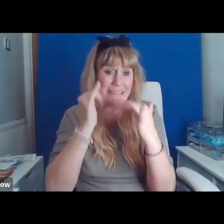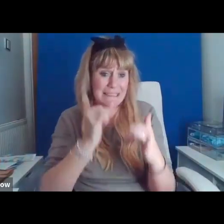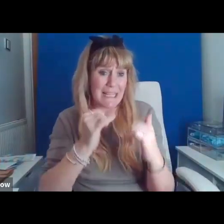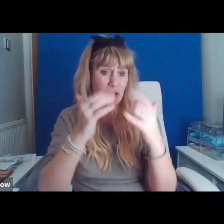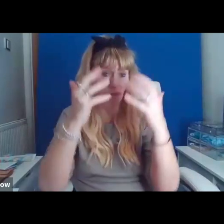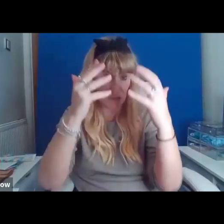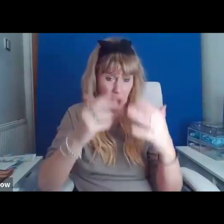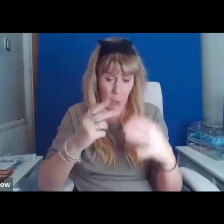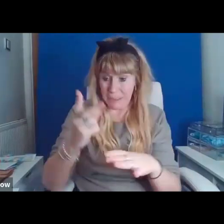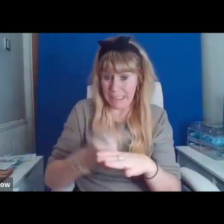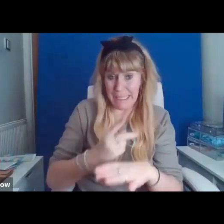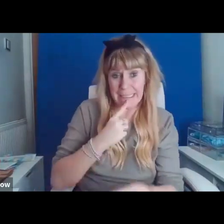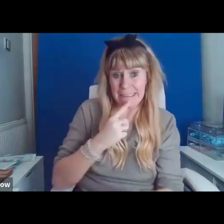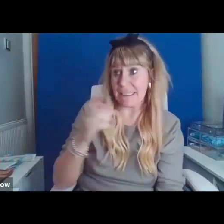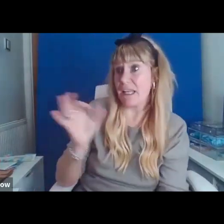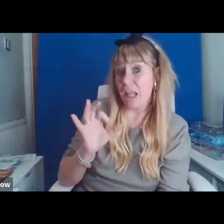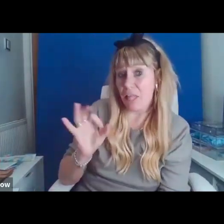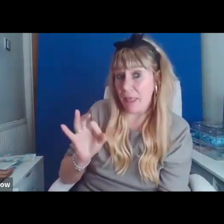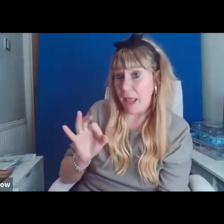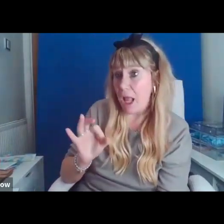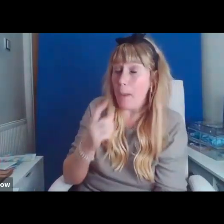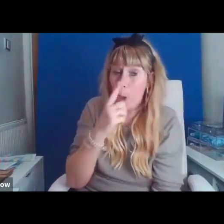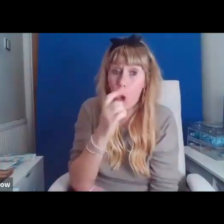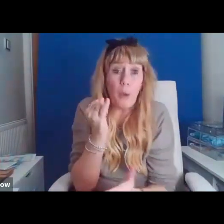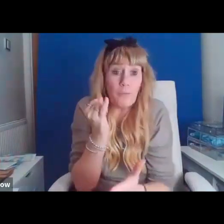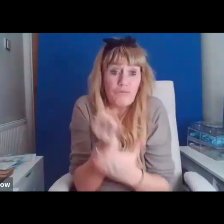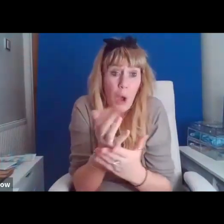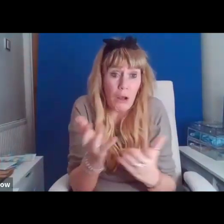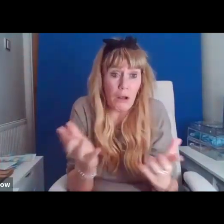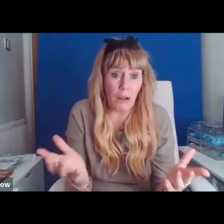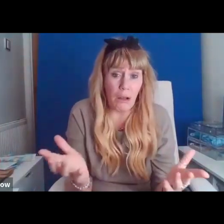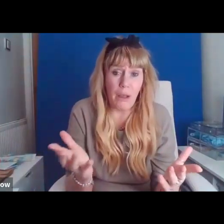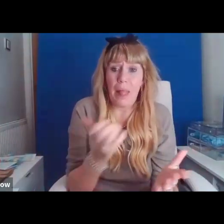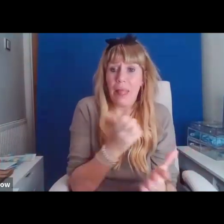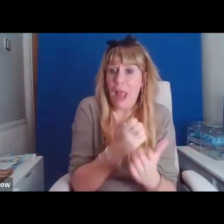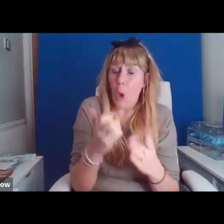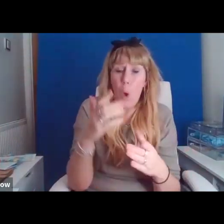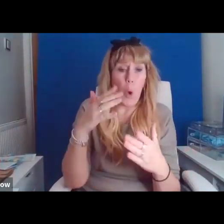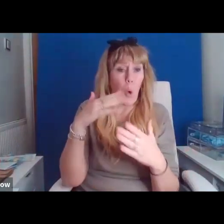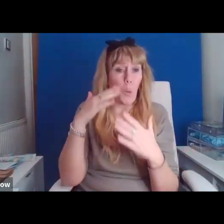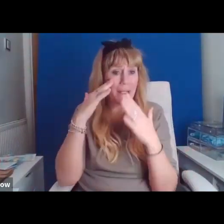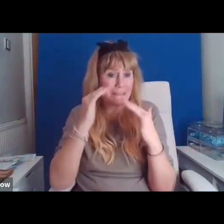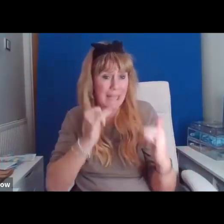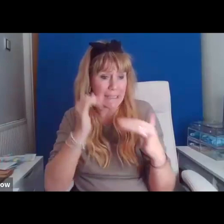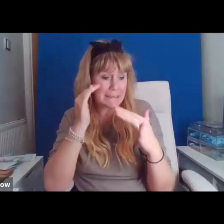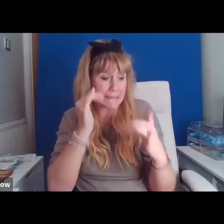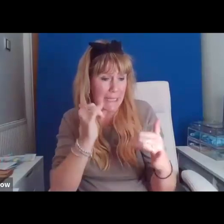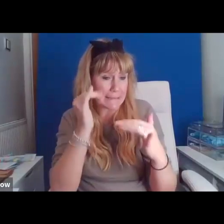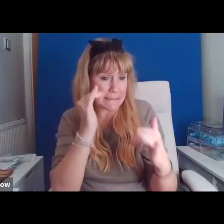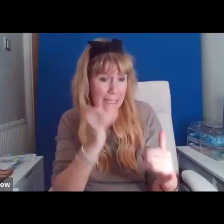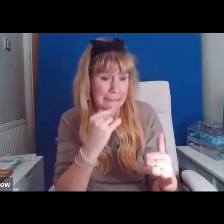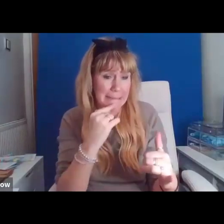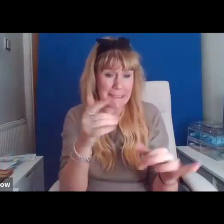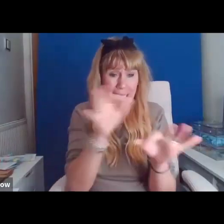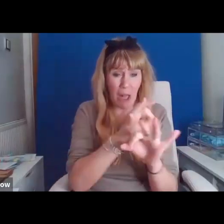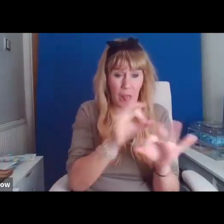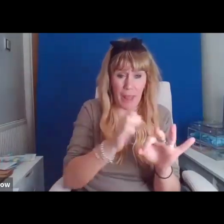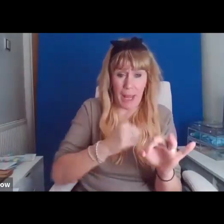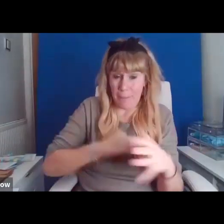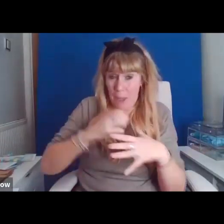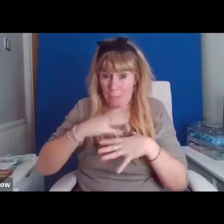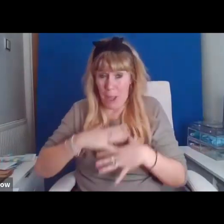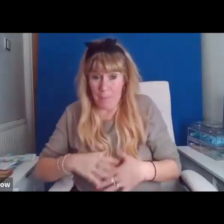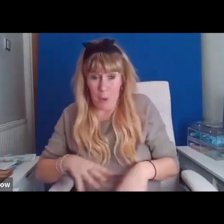nothing. Nothing could be wrong. The tests always say nothing. My body howls everything at